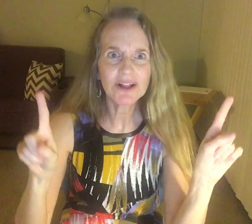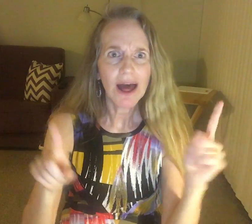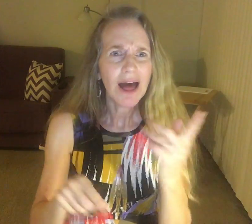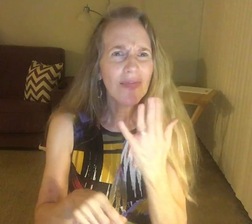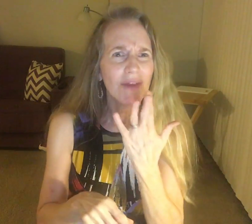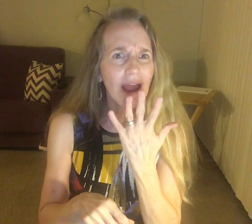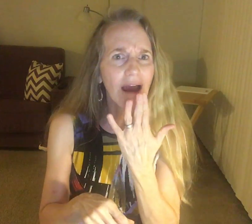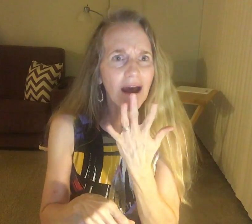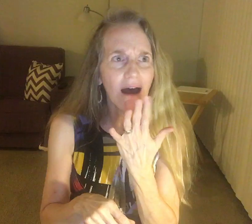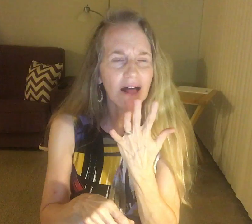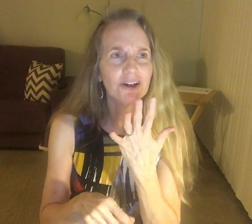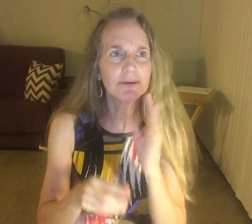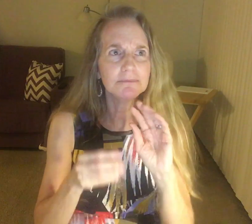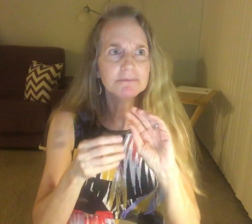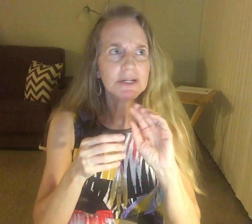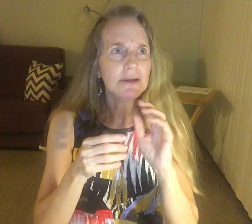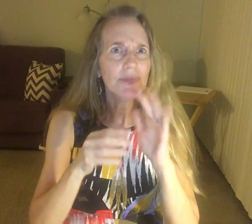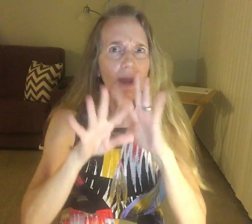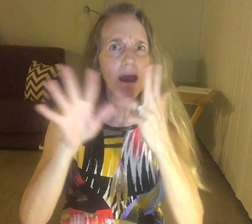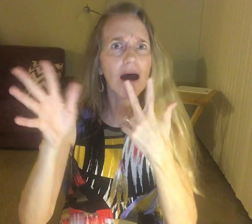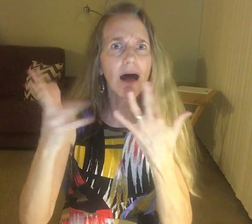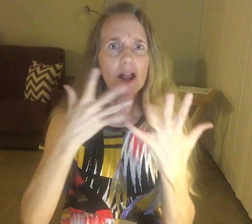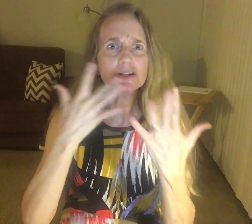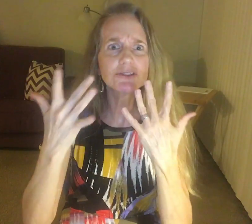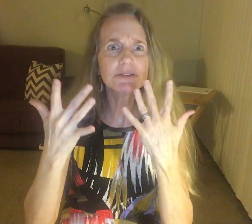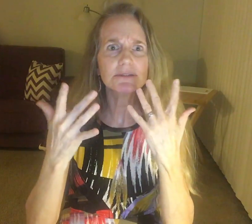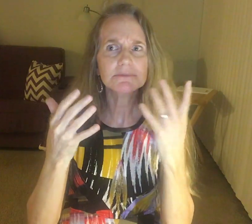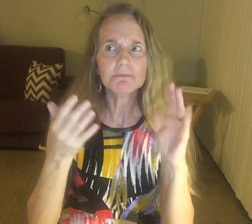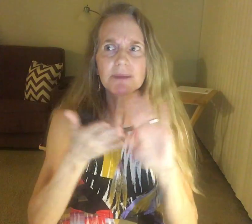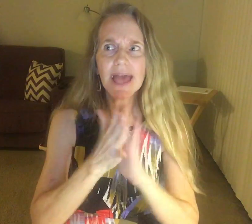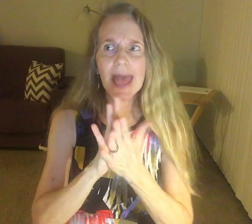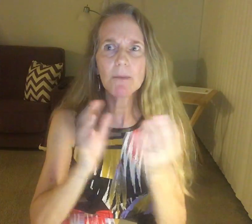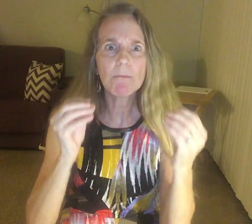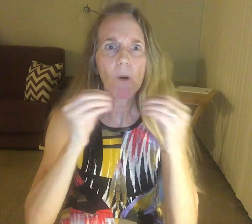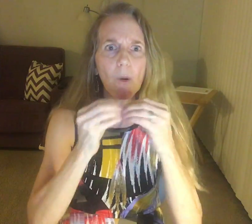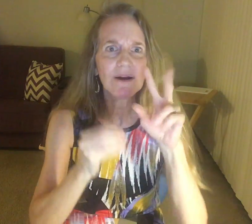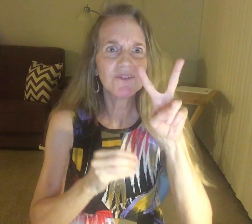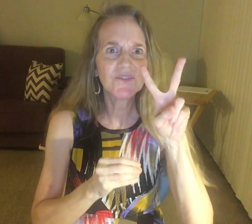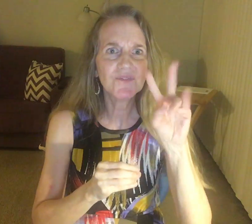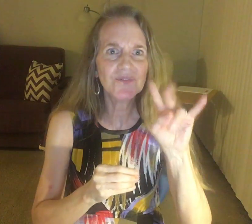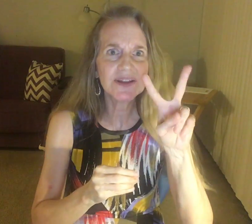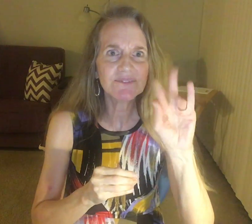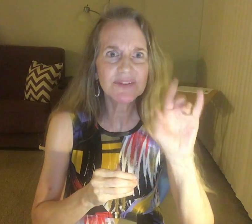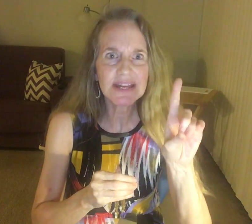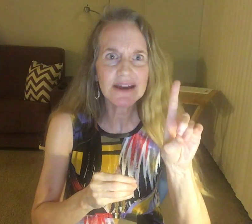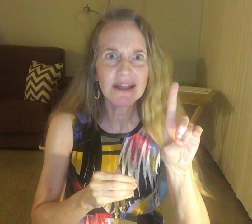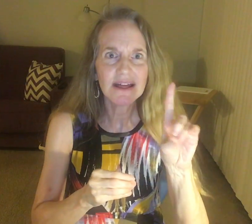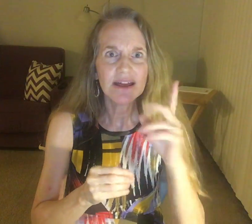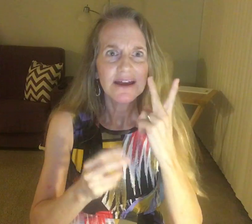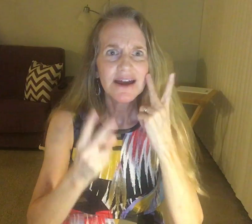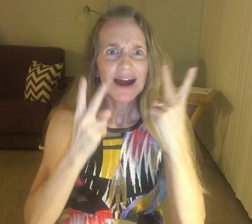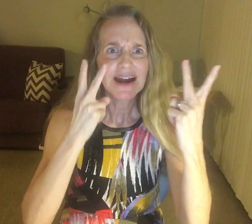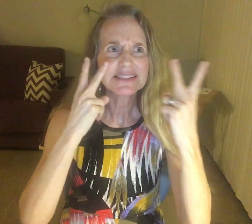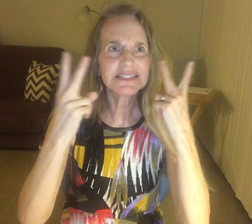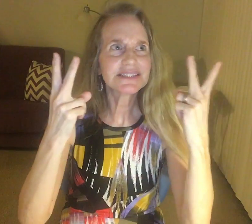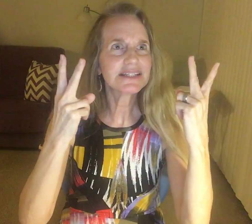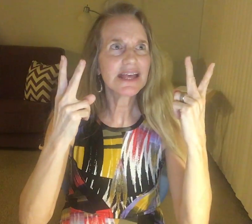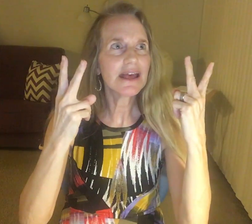the colors, the colors, became more, freebid, and seeing,